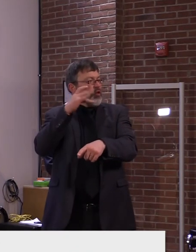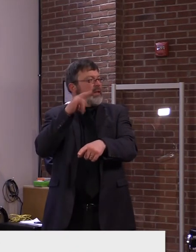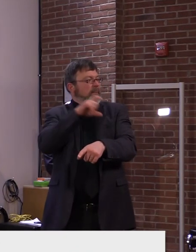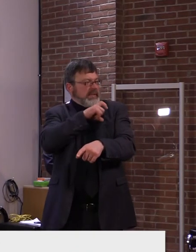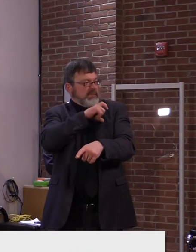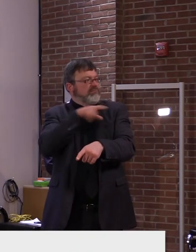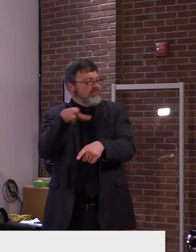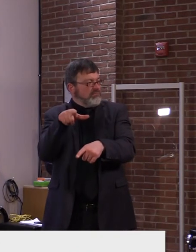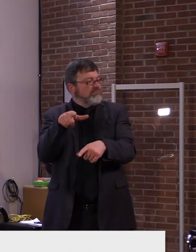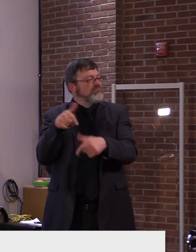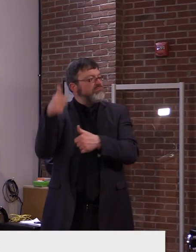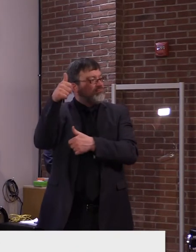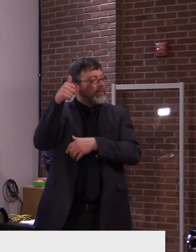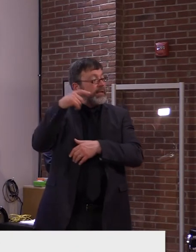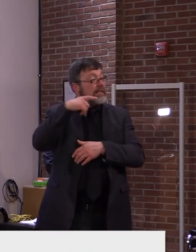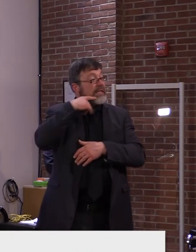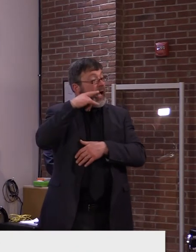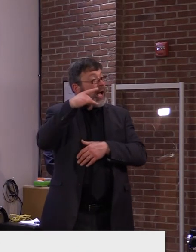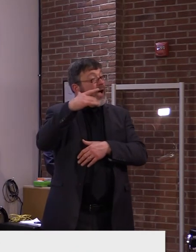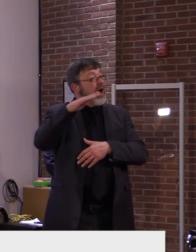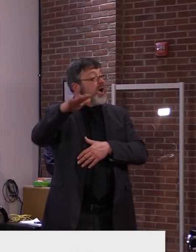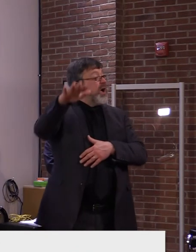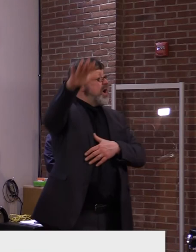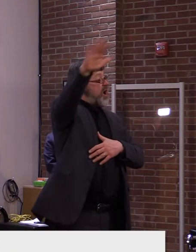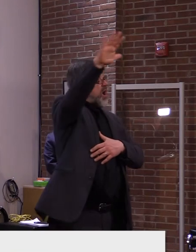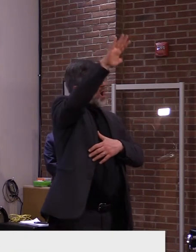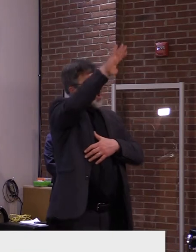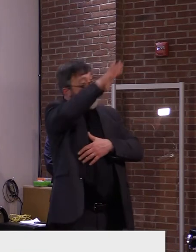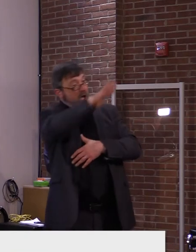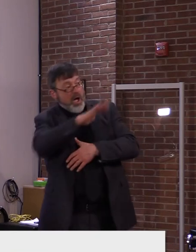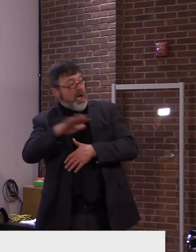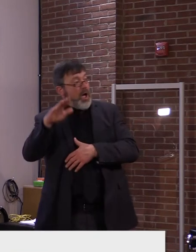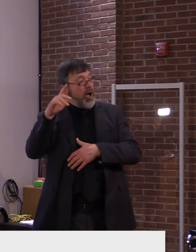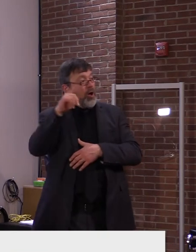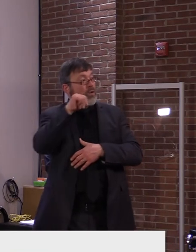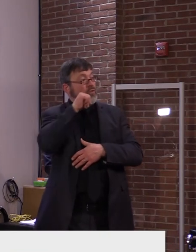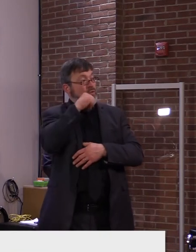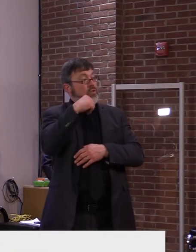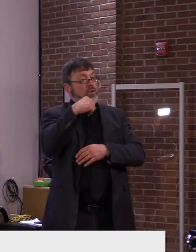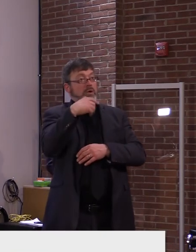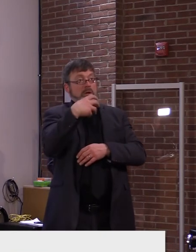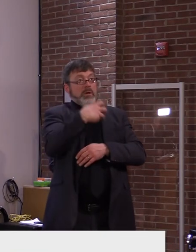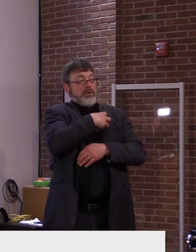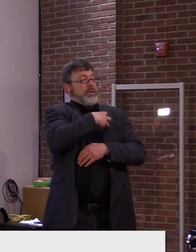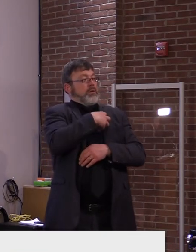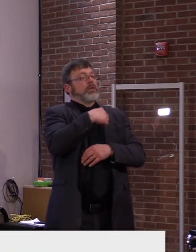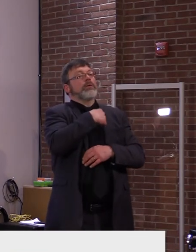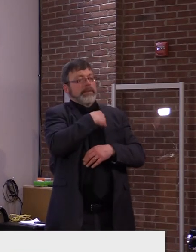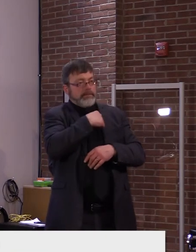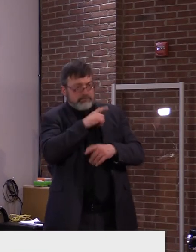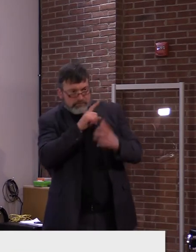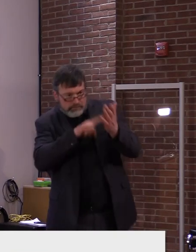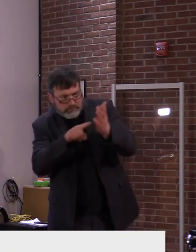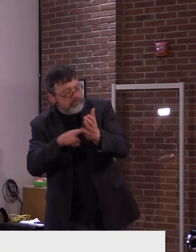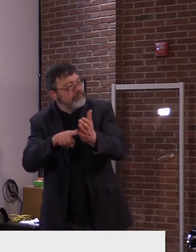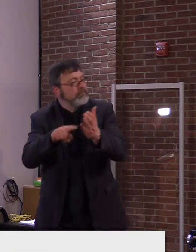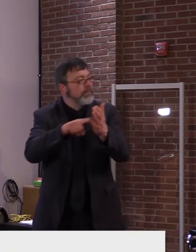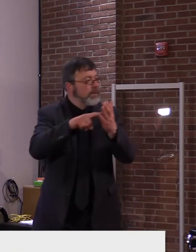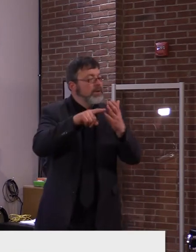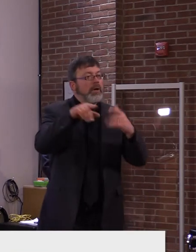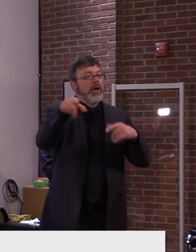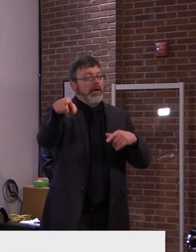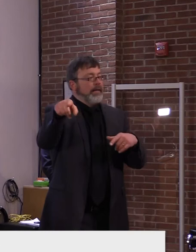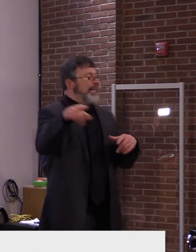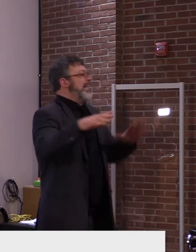result of the letter or letters and or discussions with, uh, either the attorney general's office or some cross-section of folks from the department of public